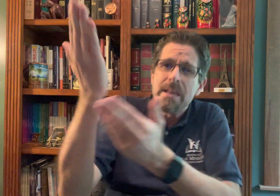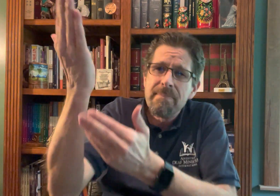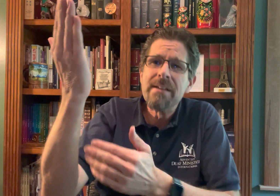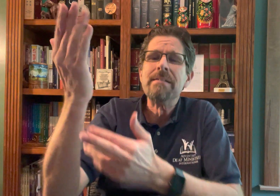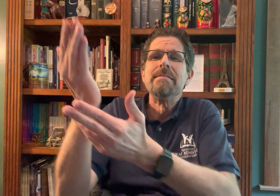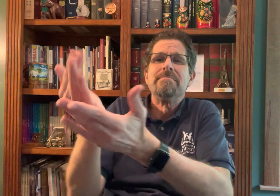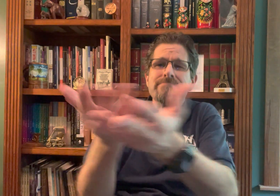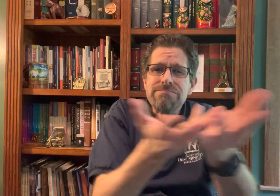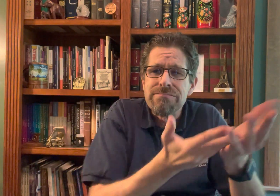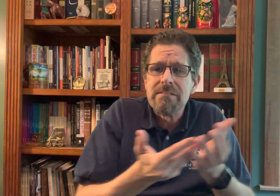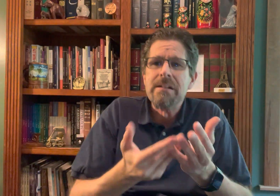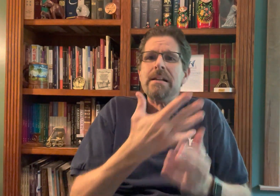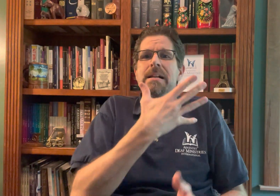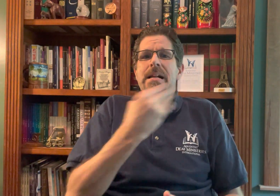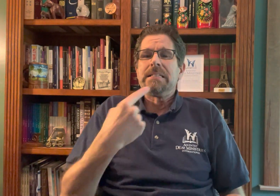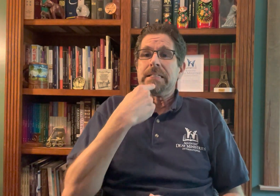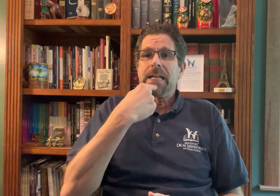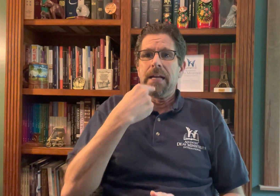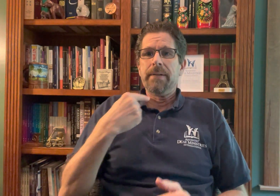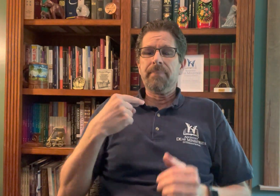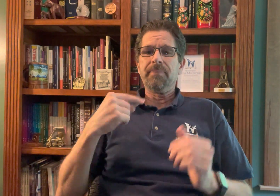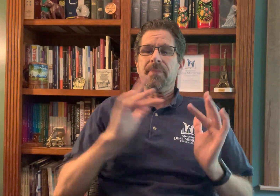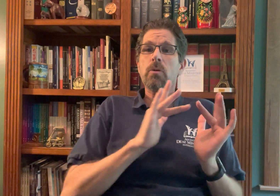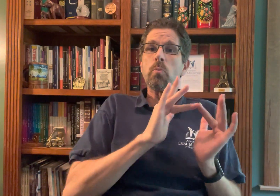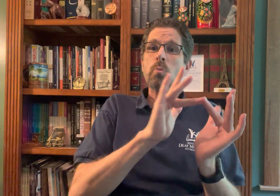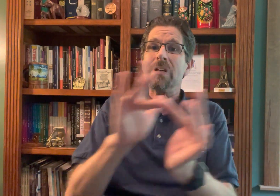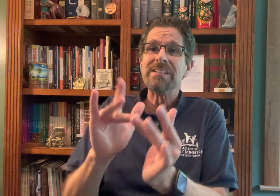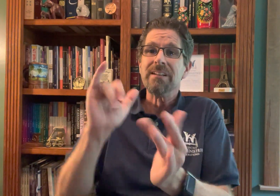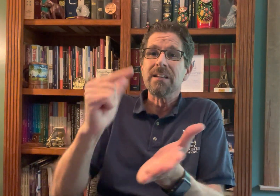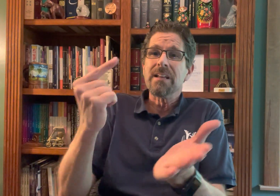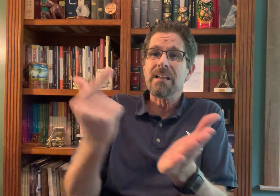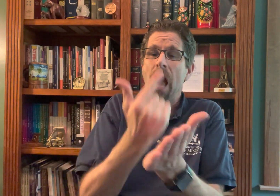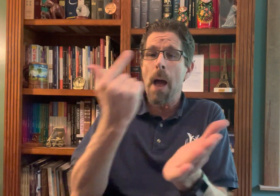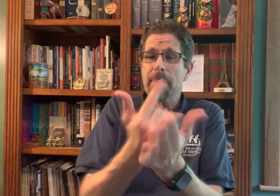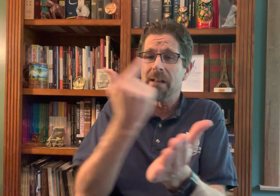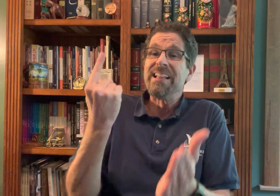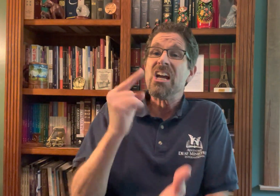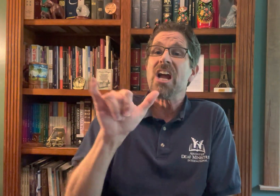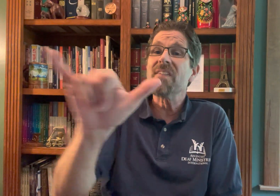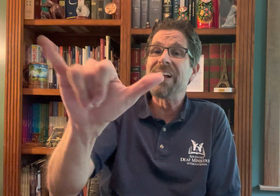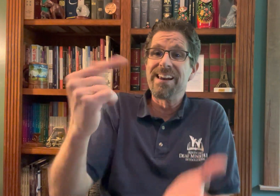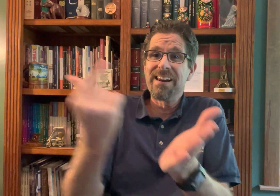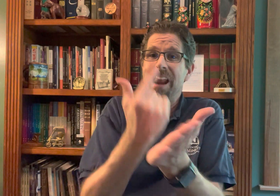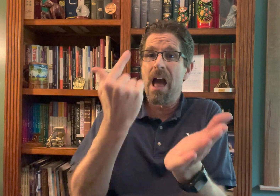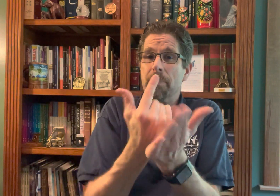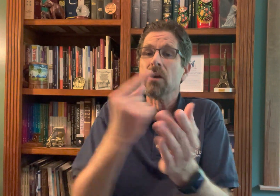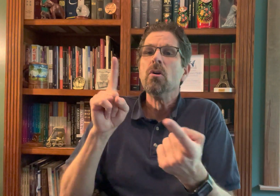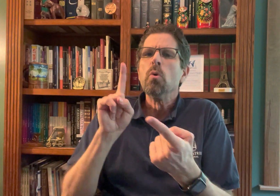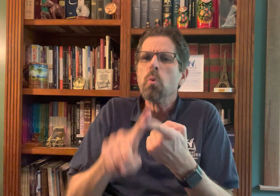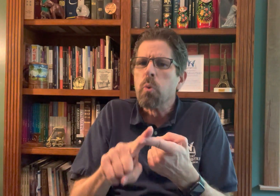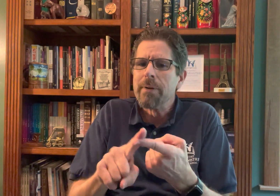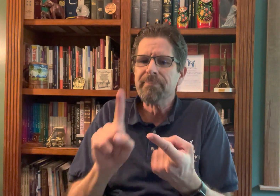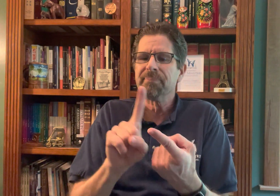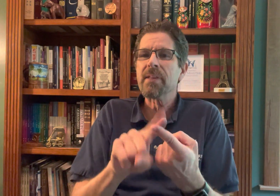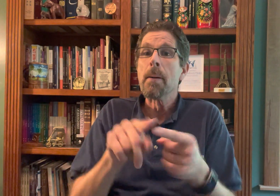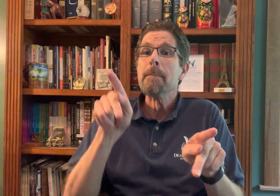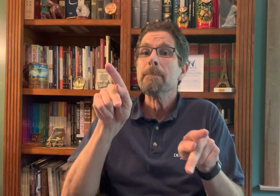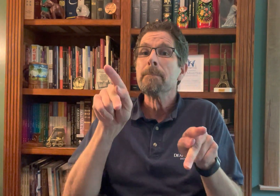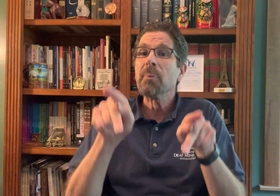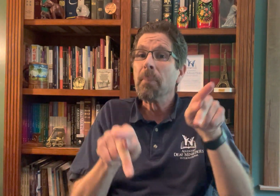Worship him. And it says to reach the eternal, everlasting gospel